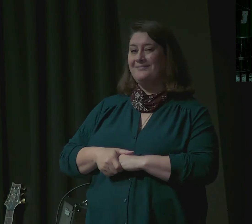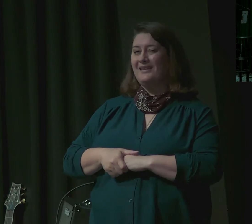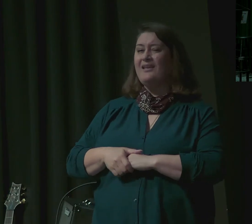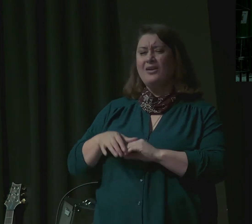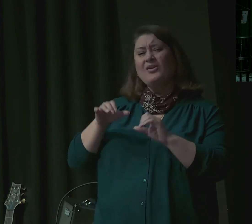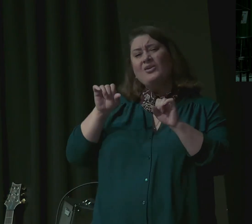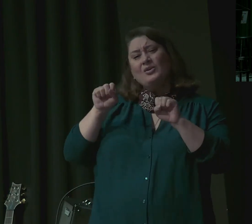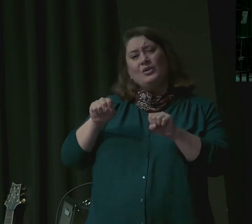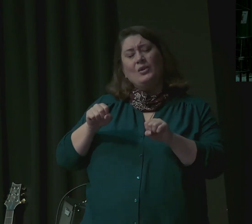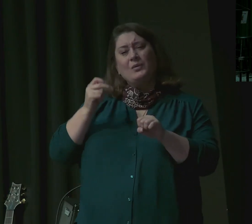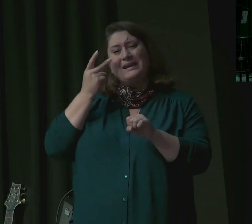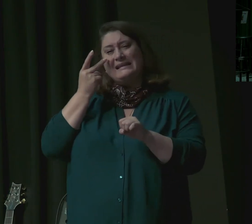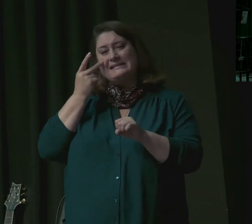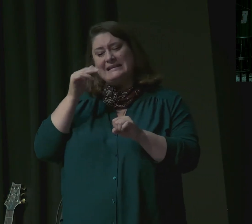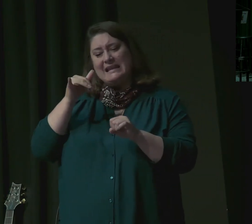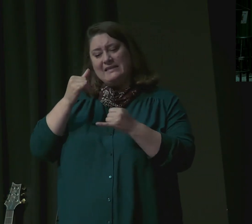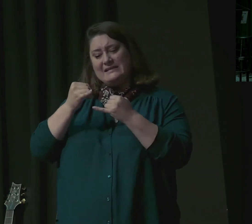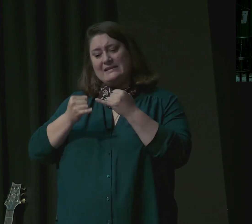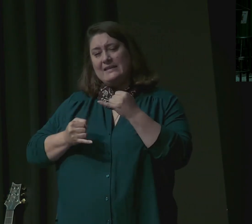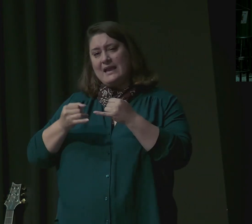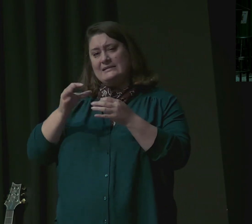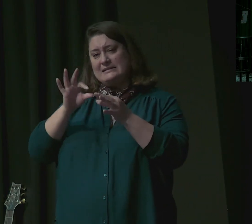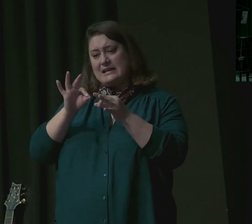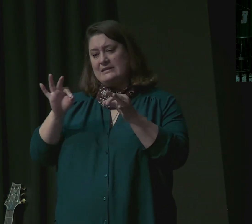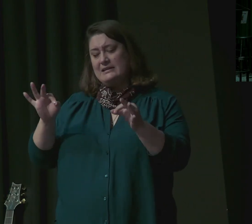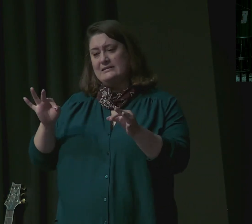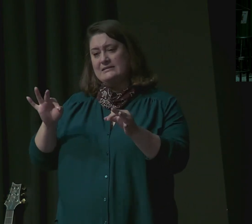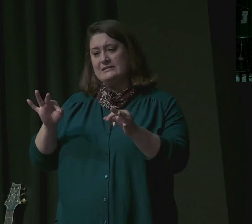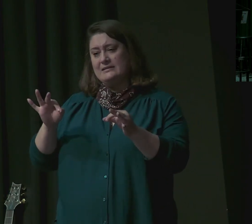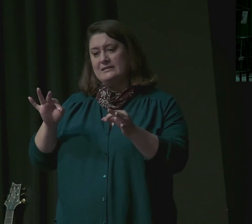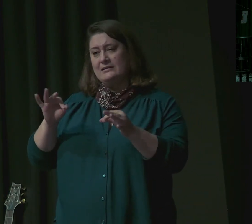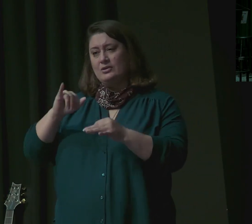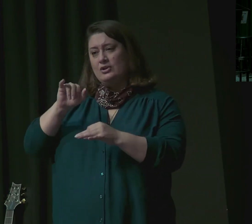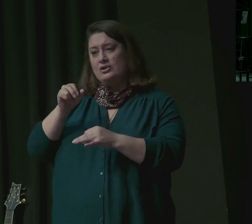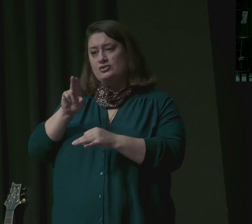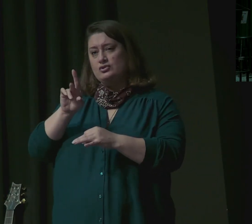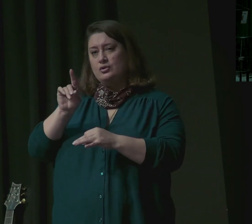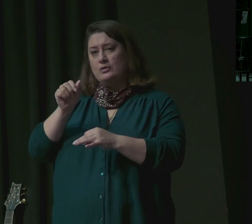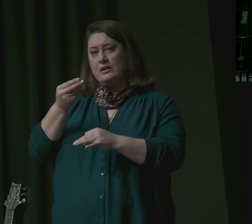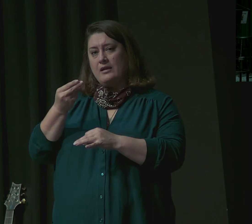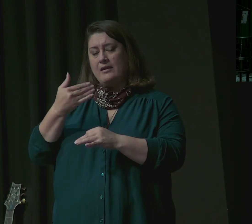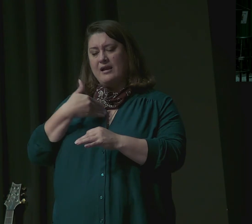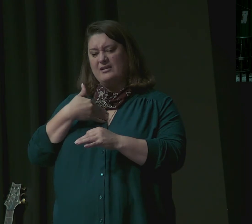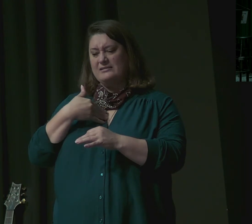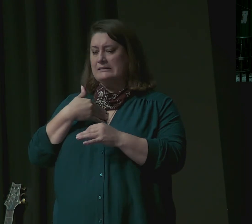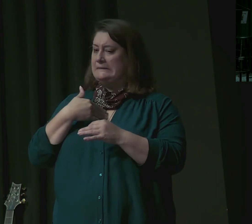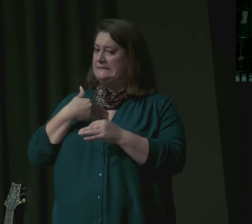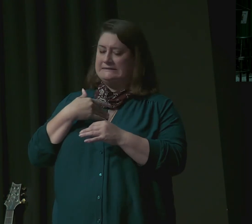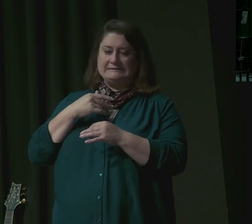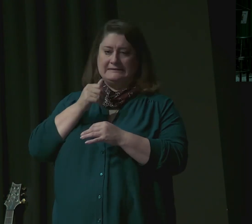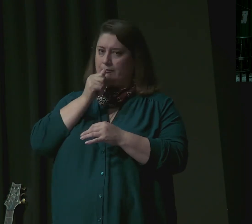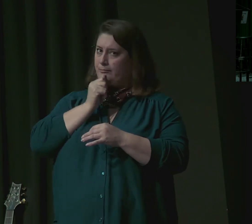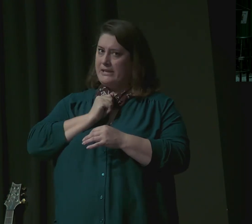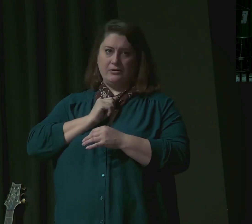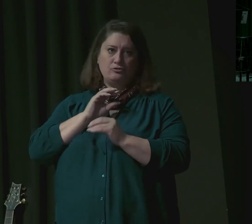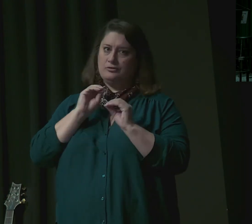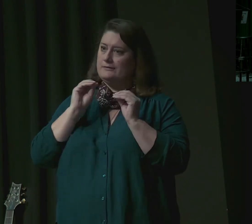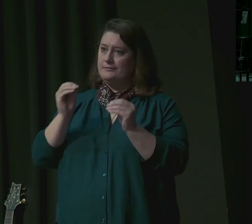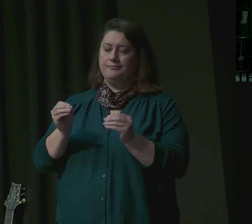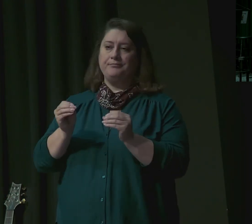sense of impatience with his father's self-focus and child-centeredness. In the time it